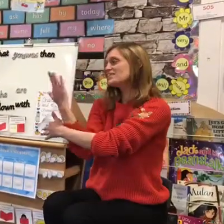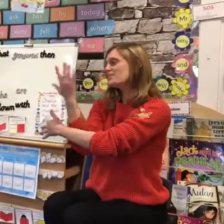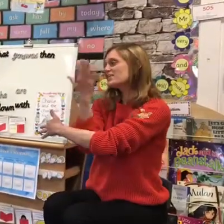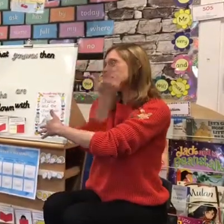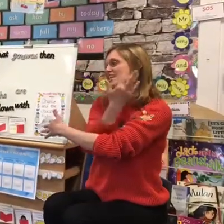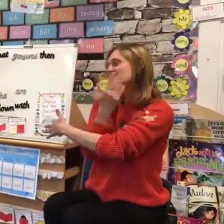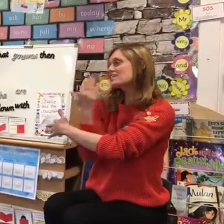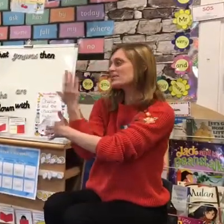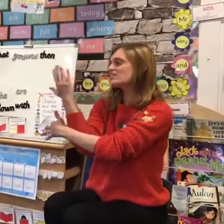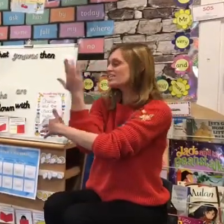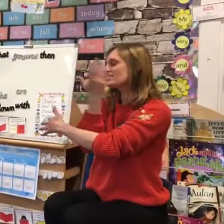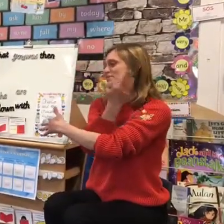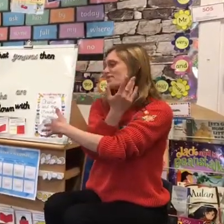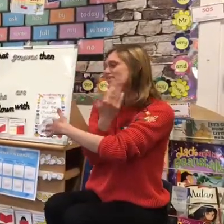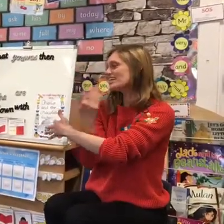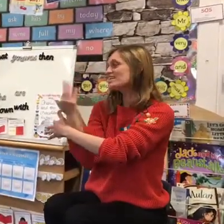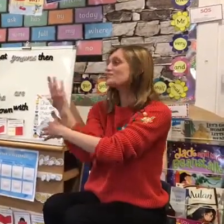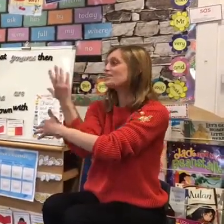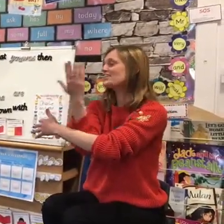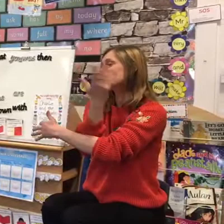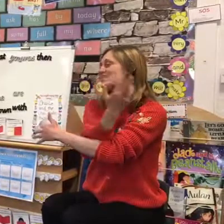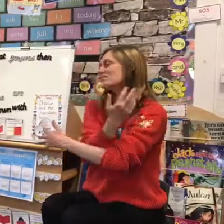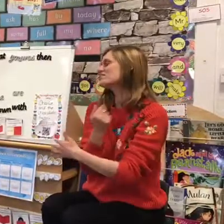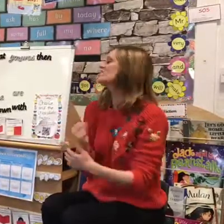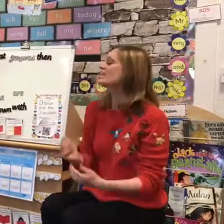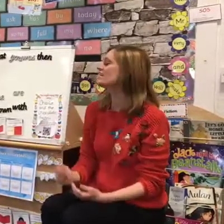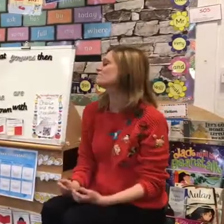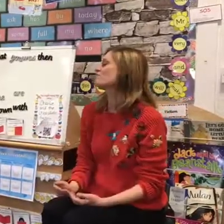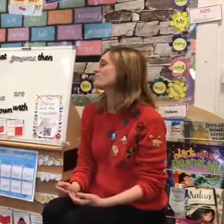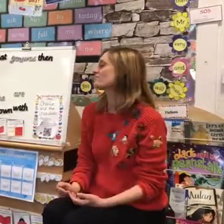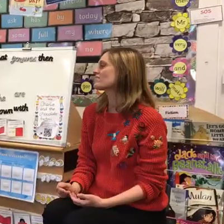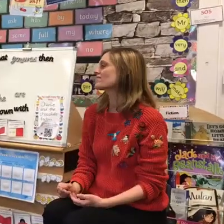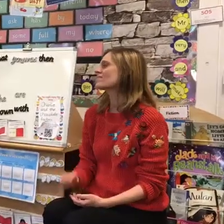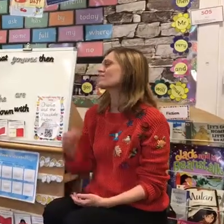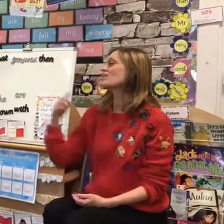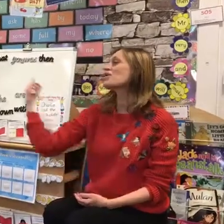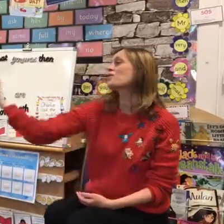Swishy swashy, swishy swashy, swishy swashy.